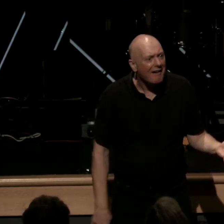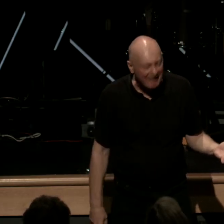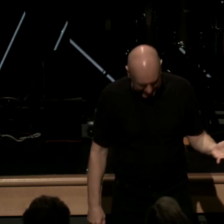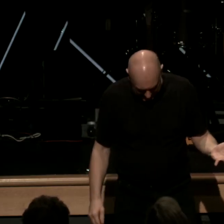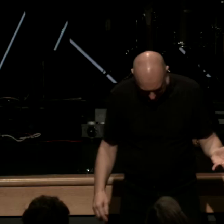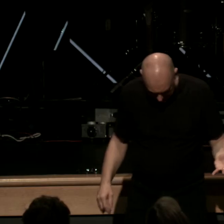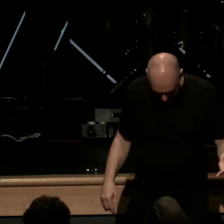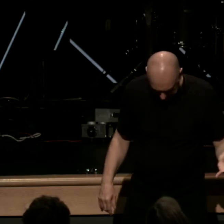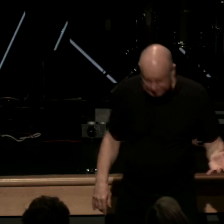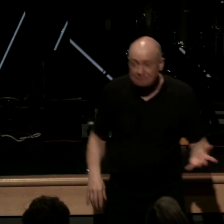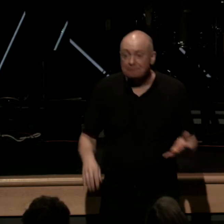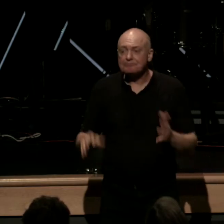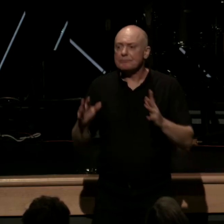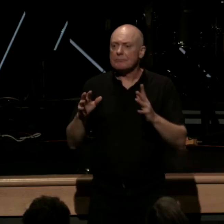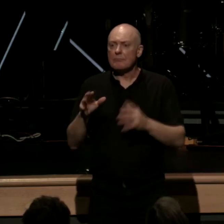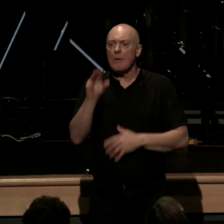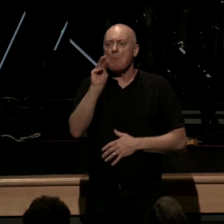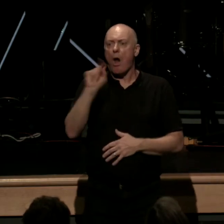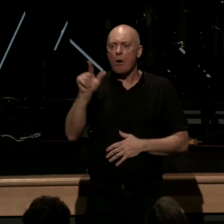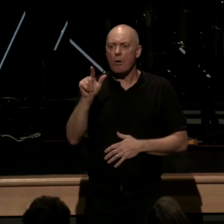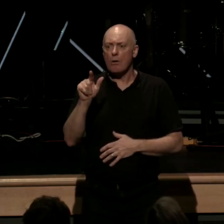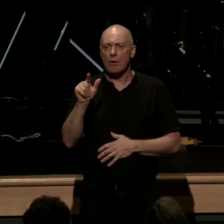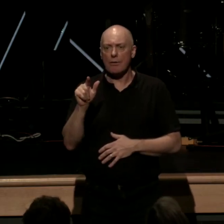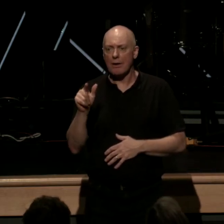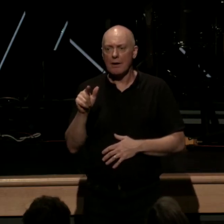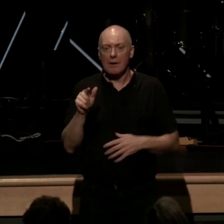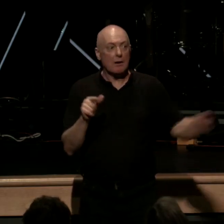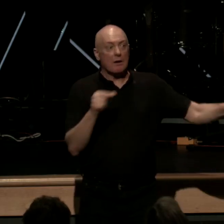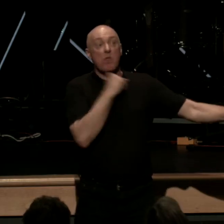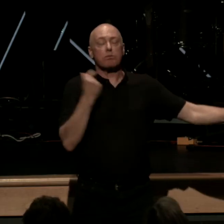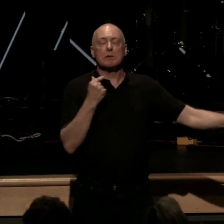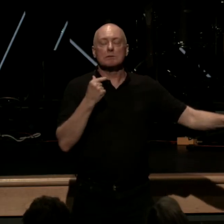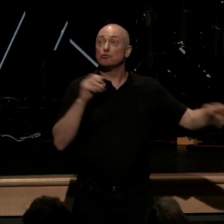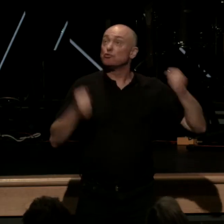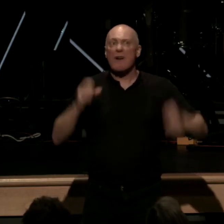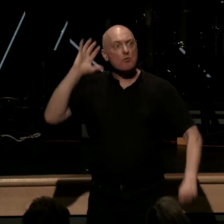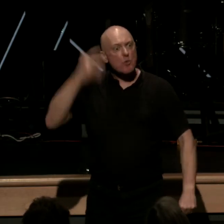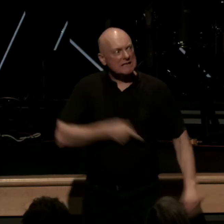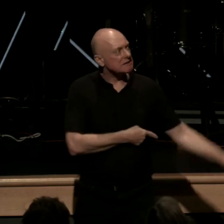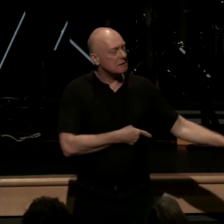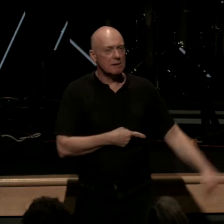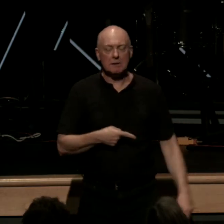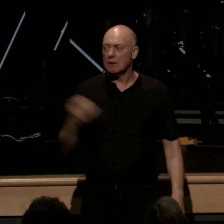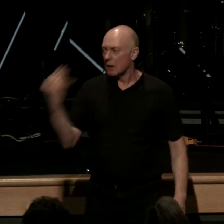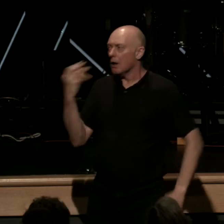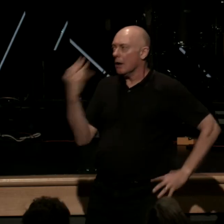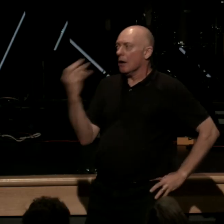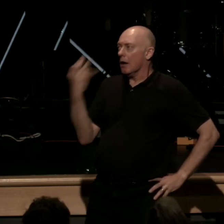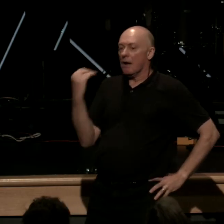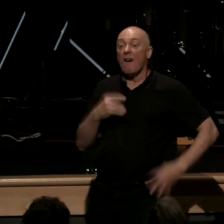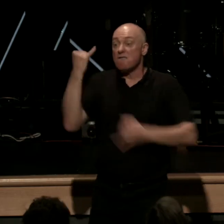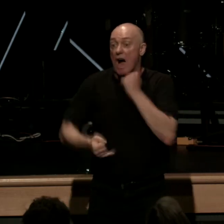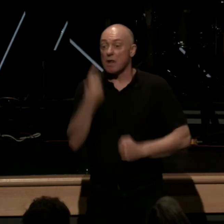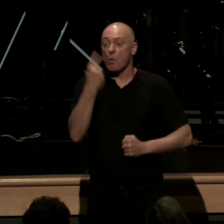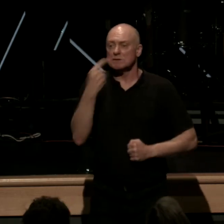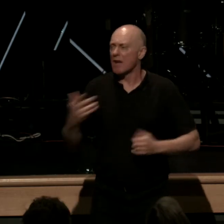this got to the point where Luther began to drive his superiors crazy and finally one of them said to Luther quote